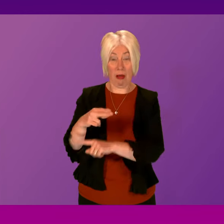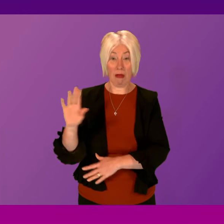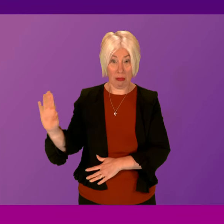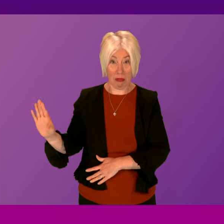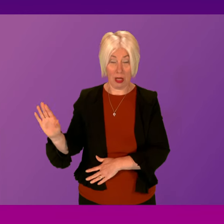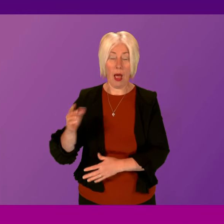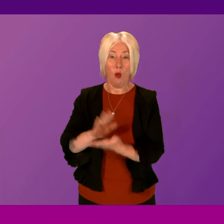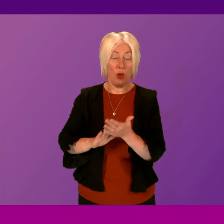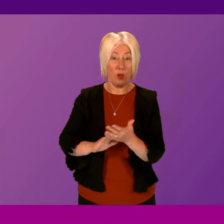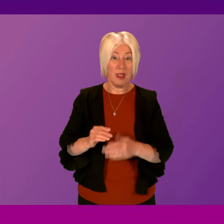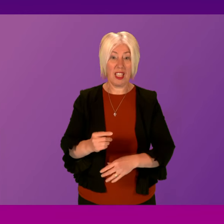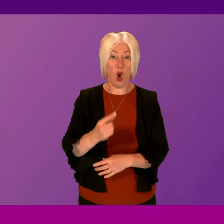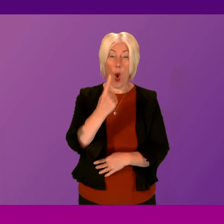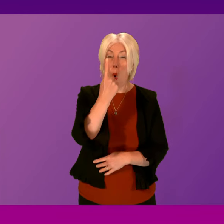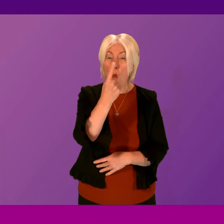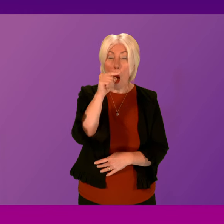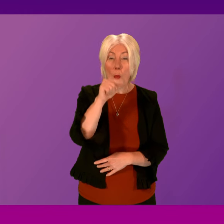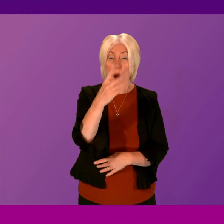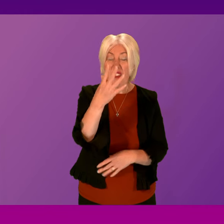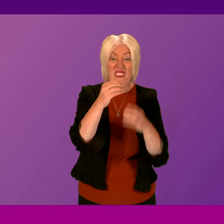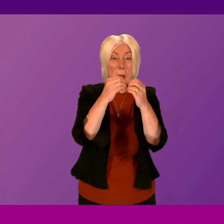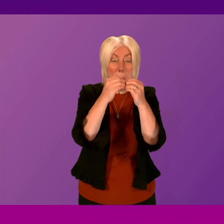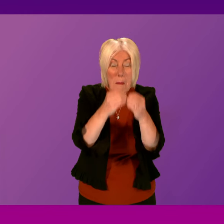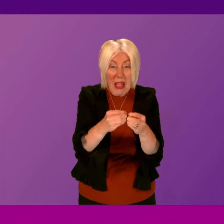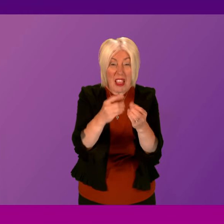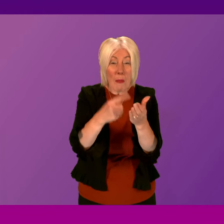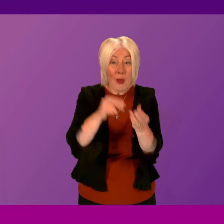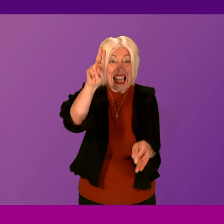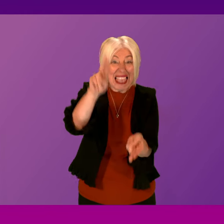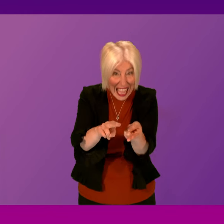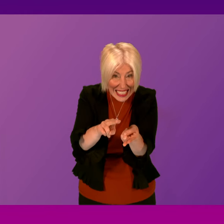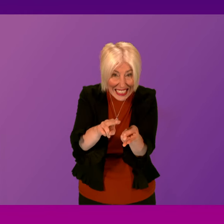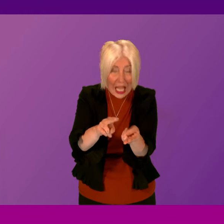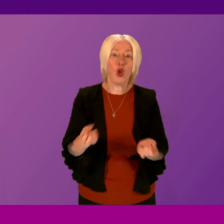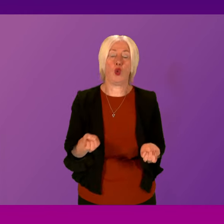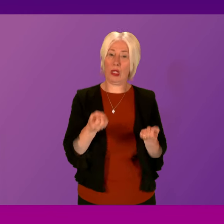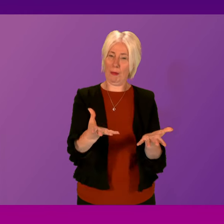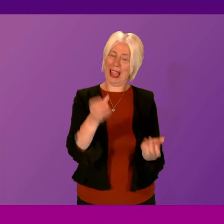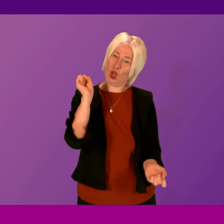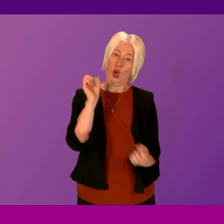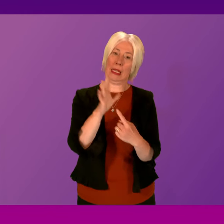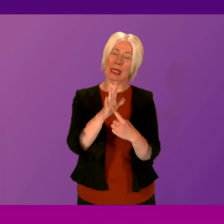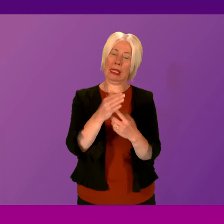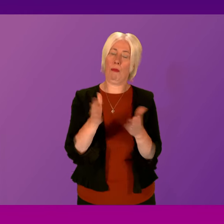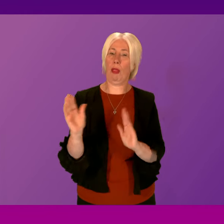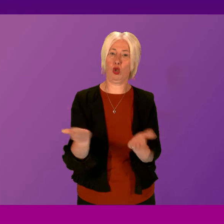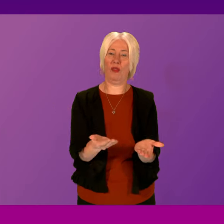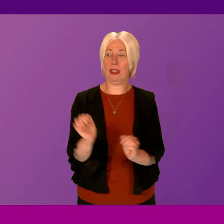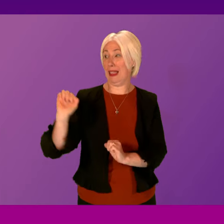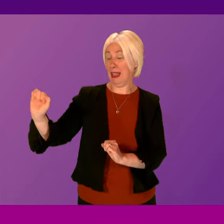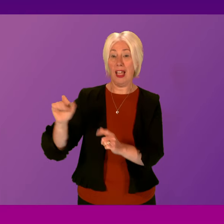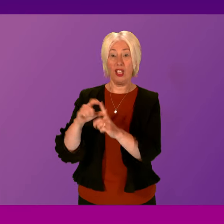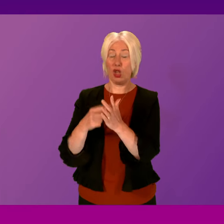meant we'd have £1.5 billion less to spend on vital public services. He